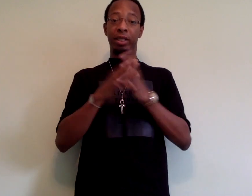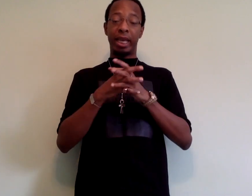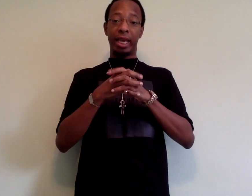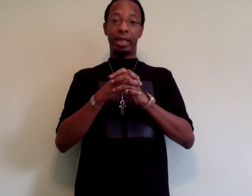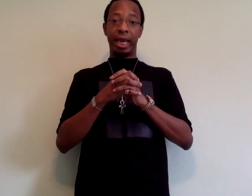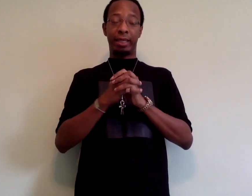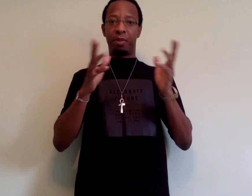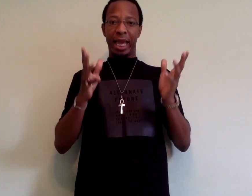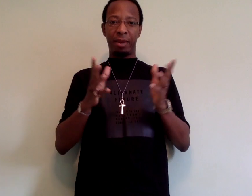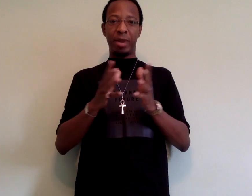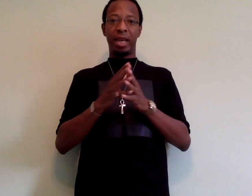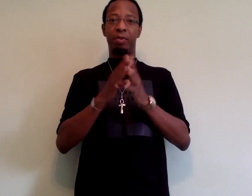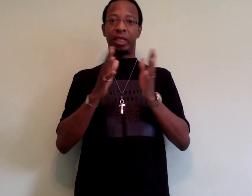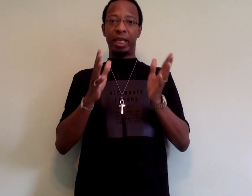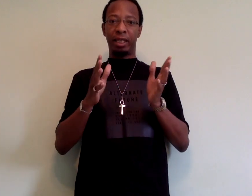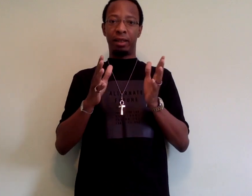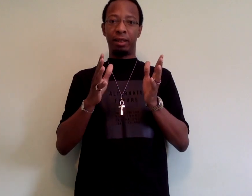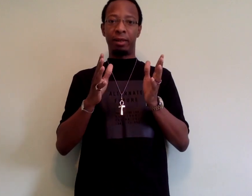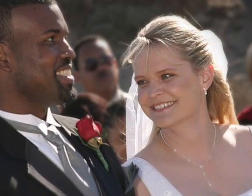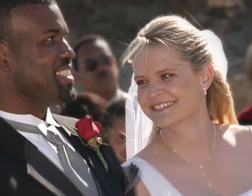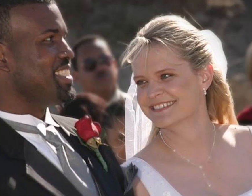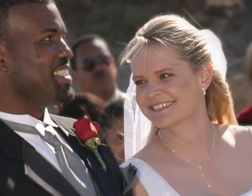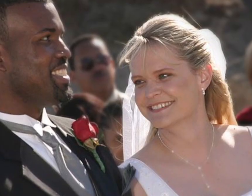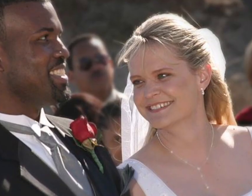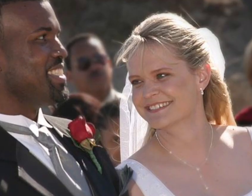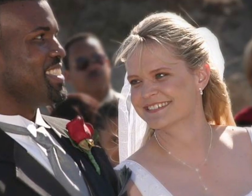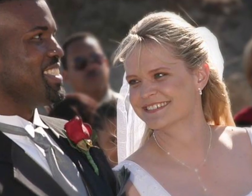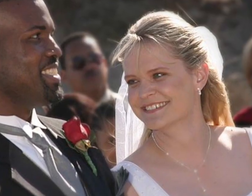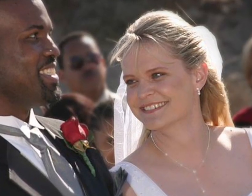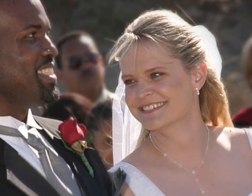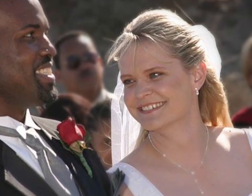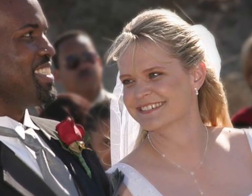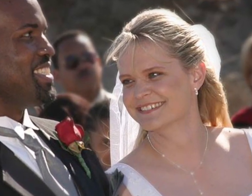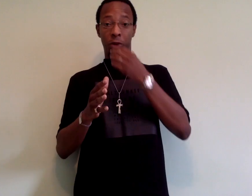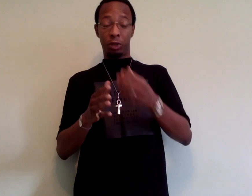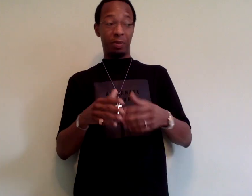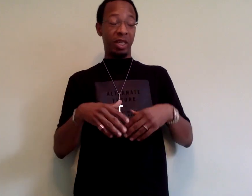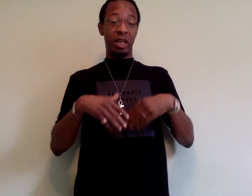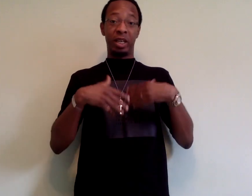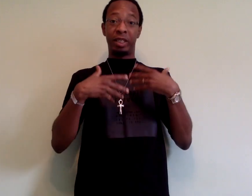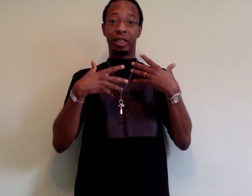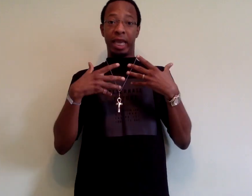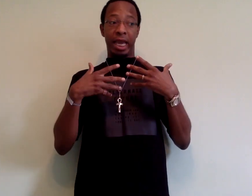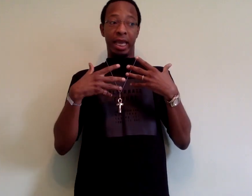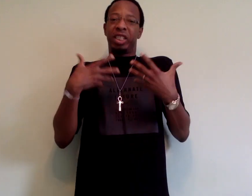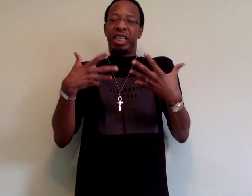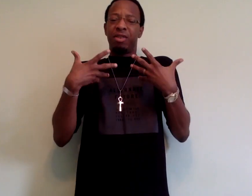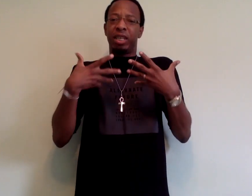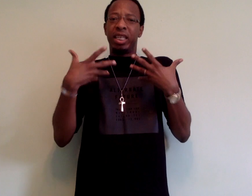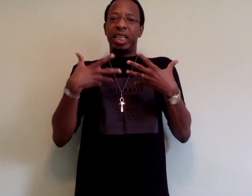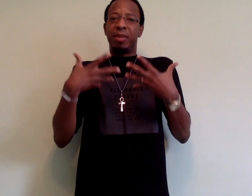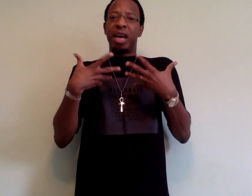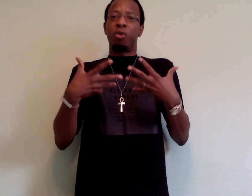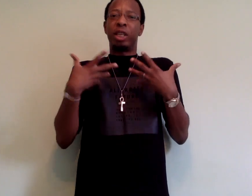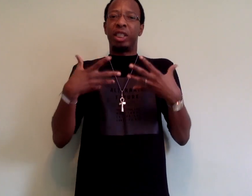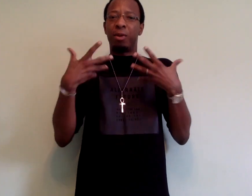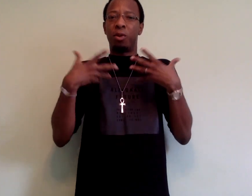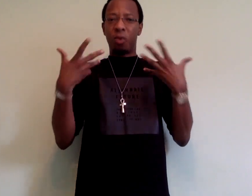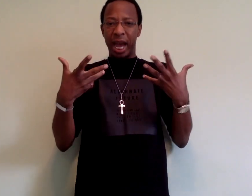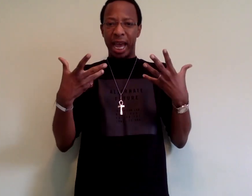saying that black men in particular, when they marry white women, it's usually because they secretly deep down wish they were white,